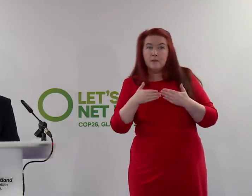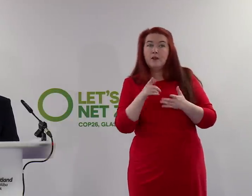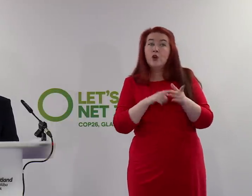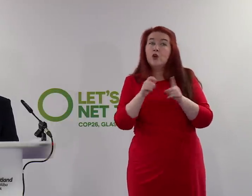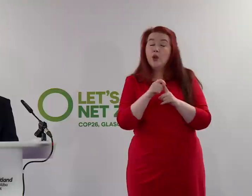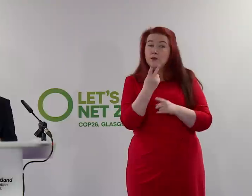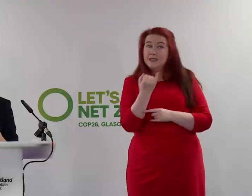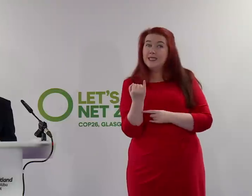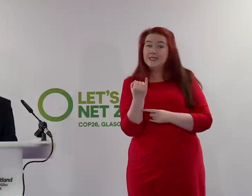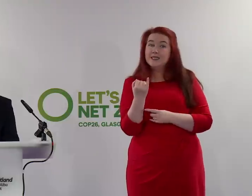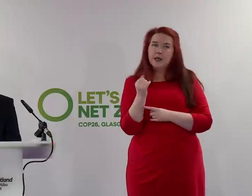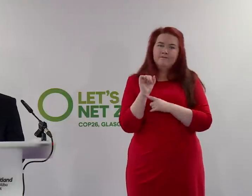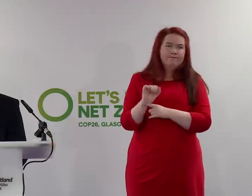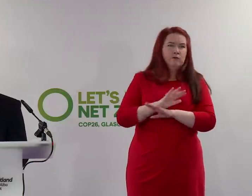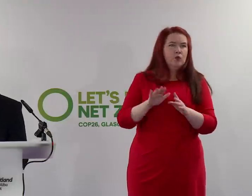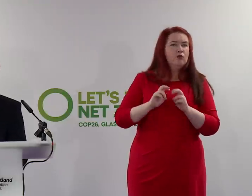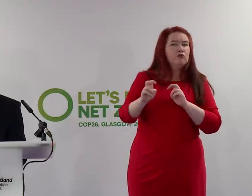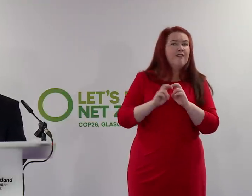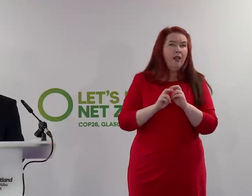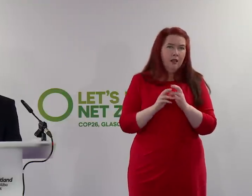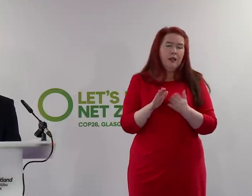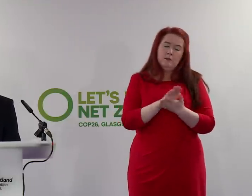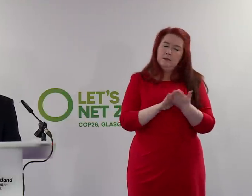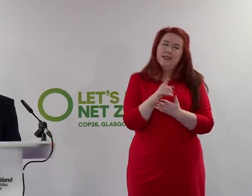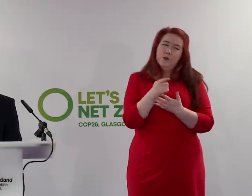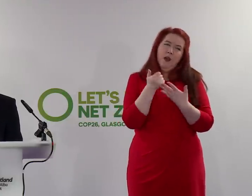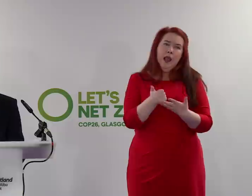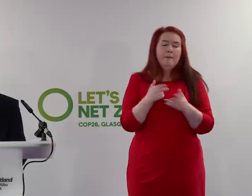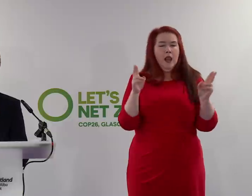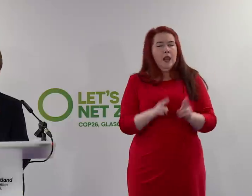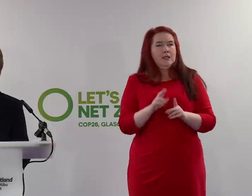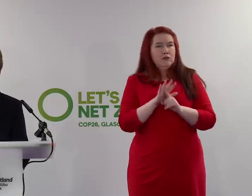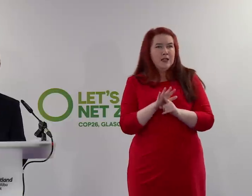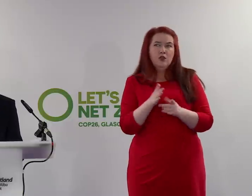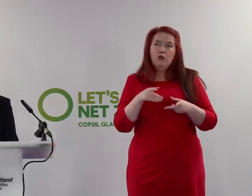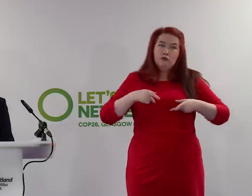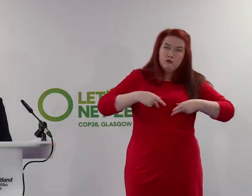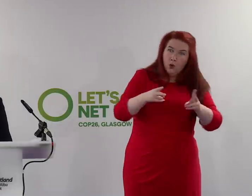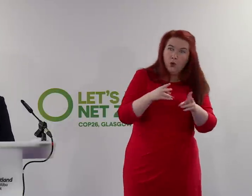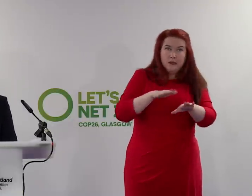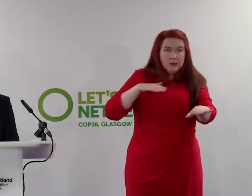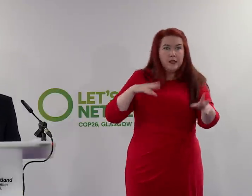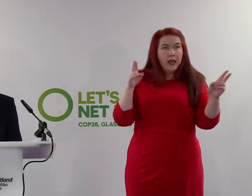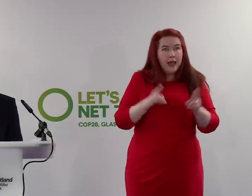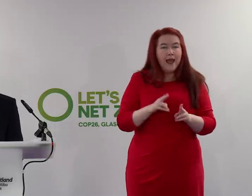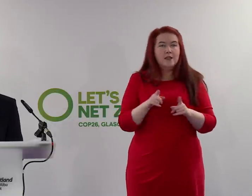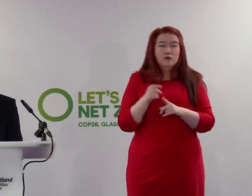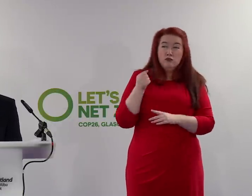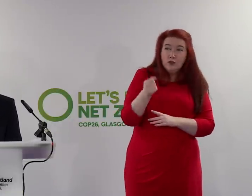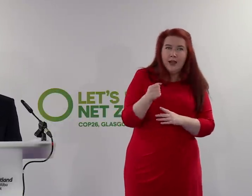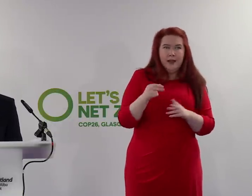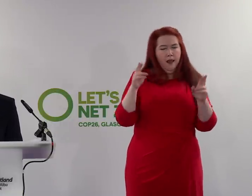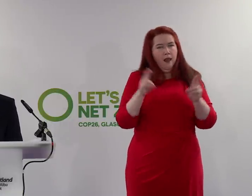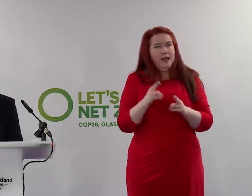summit, people will be helping to ease a bit the pressure on our roads and our rail services. And also, of course, helping to